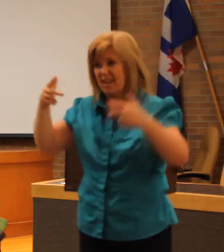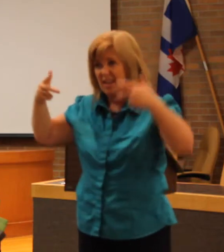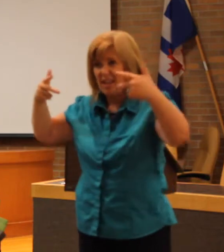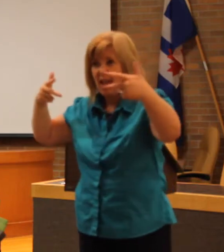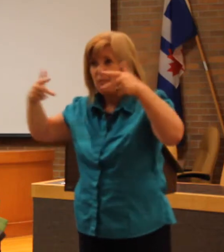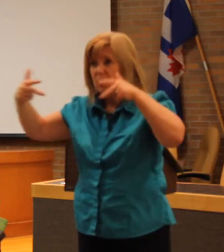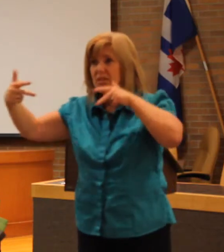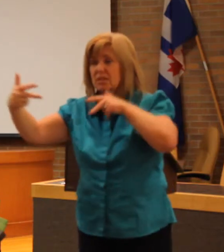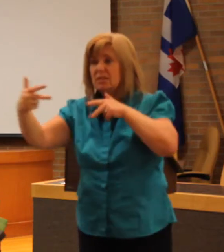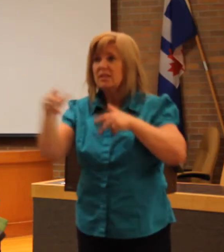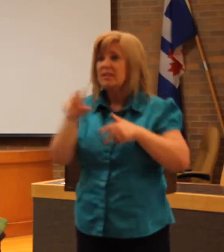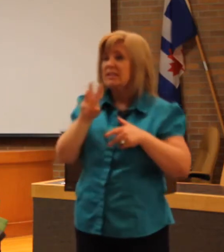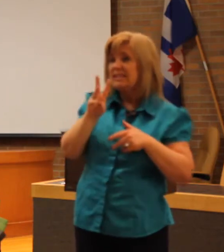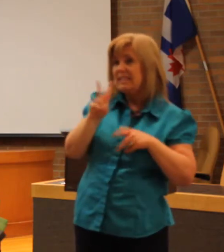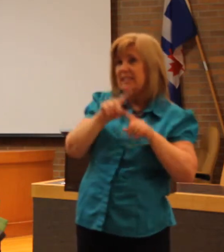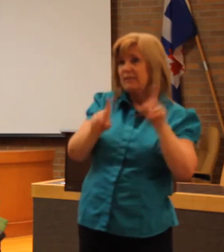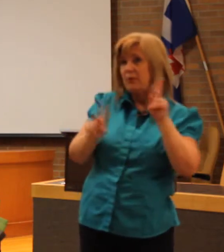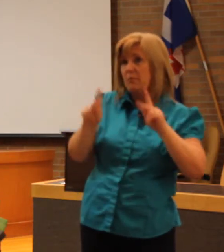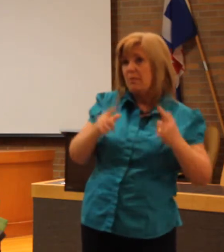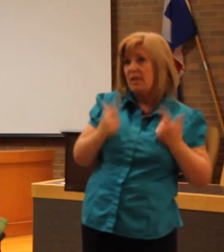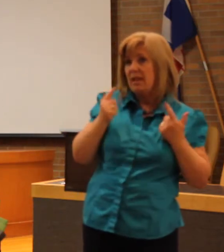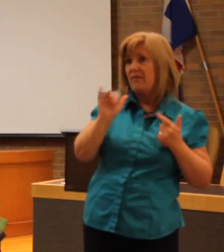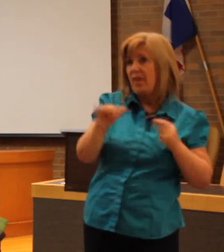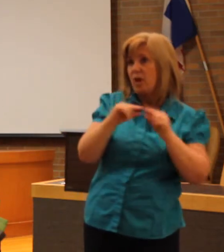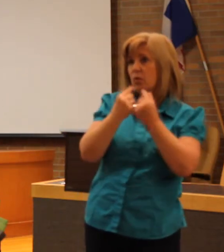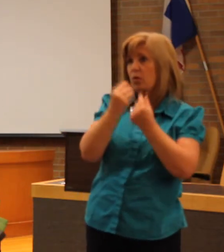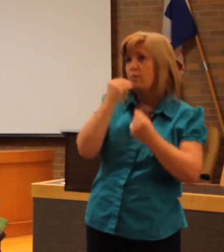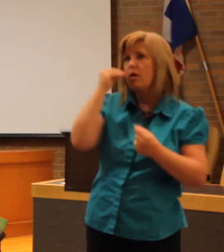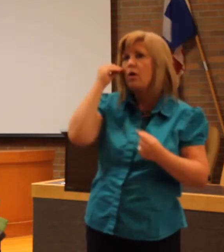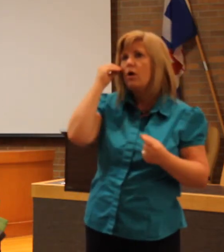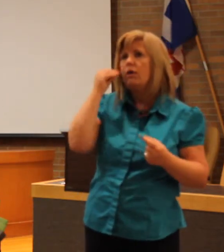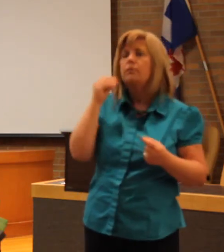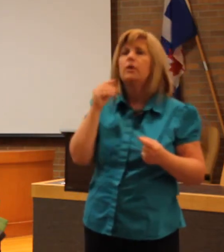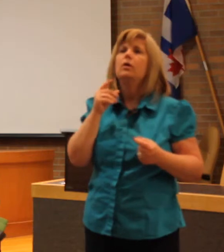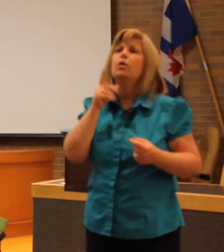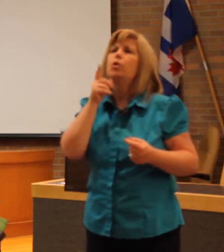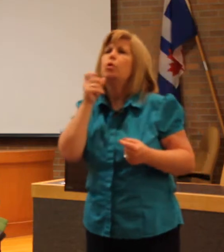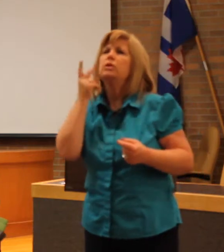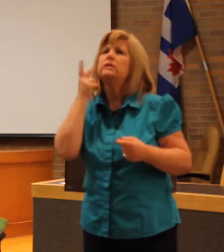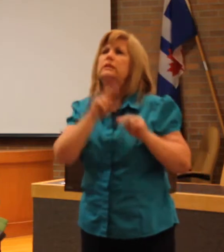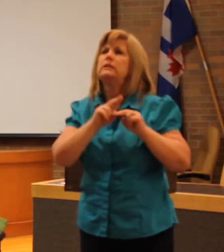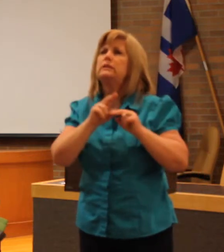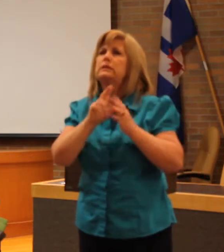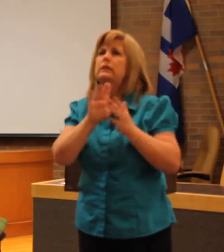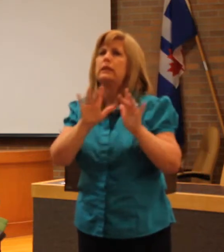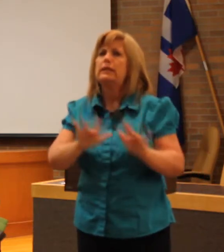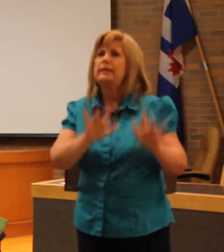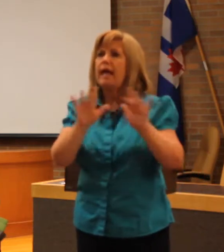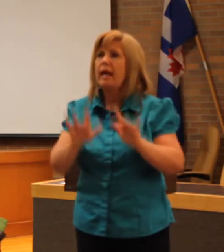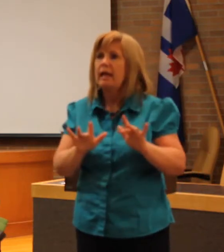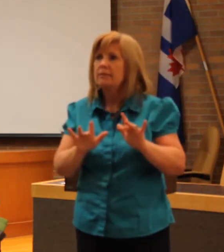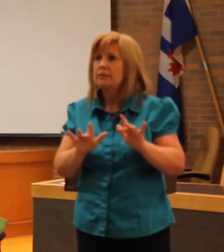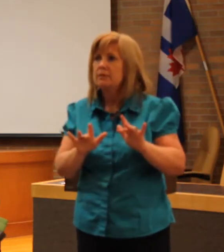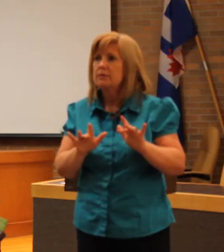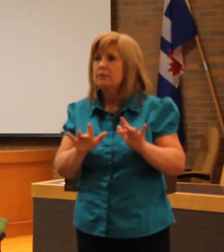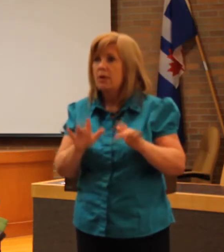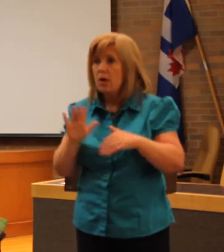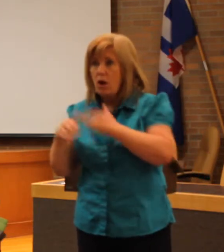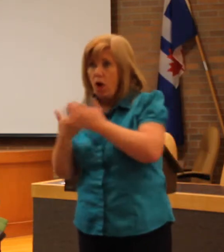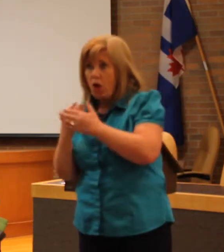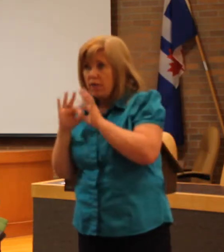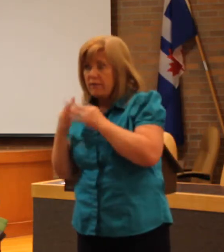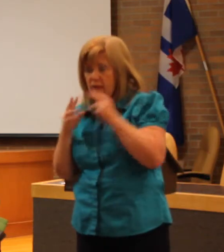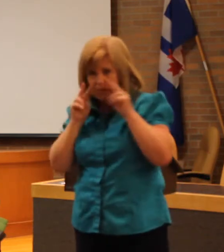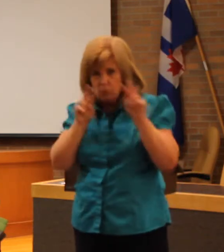six different clients in that home, which family gets to view which tape? Do all the families get to view all the tapes to all the